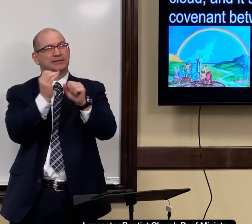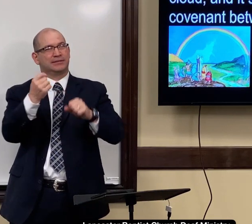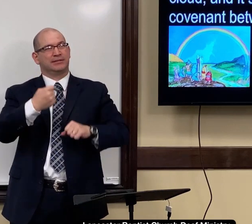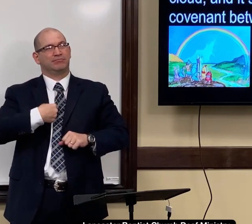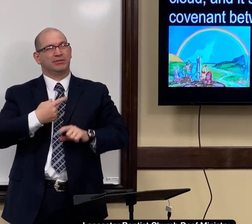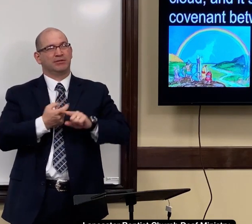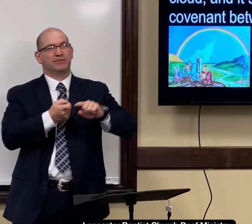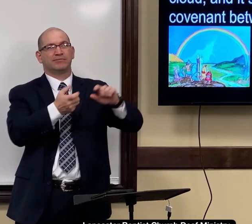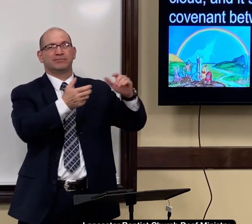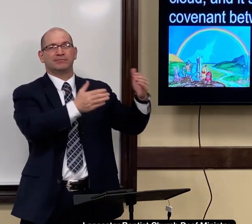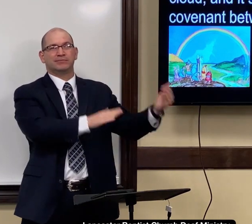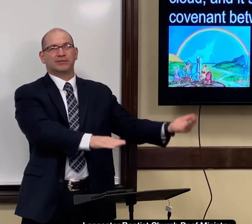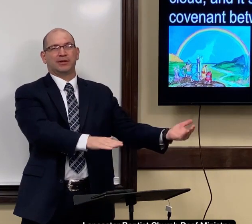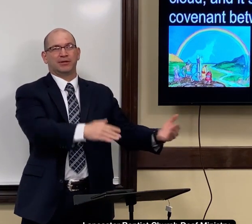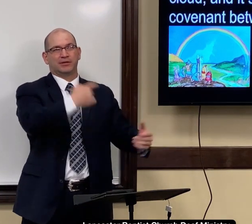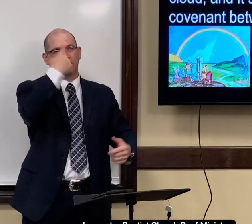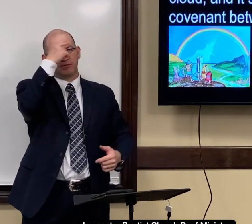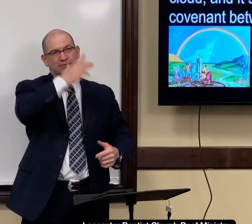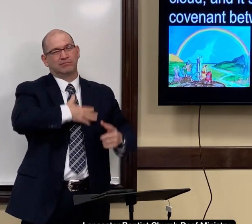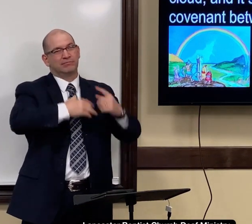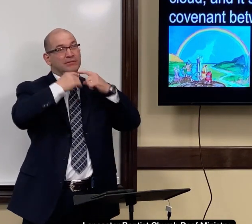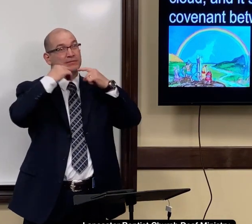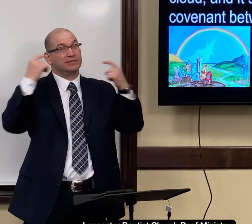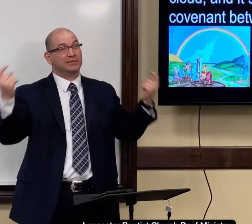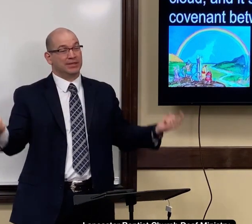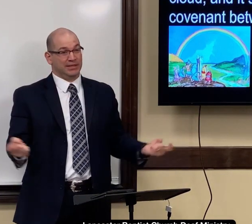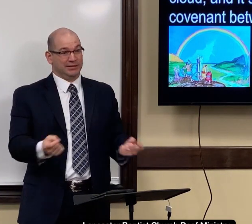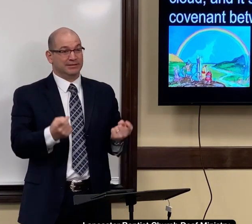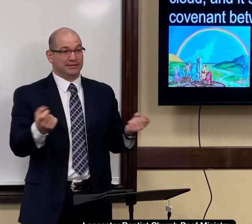that jesus saved me from death from my sin